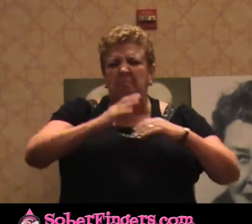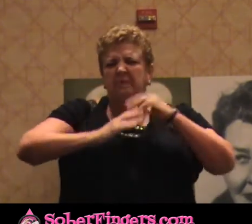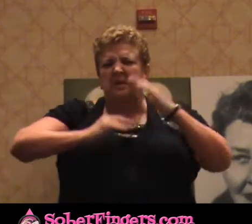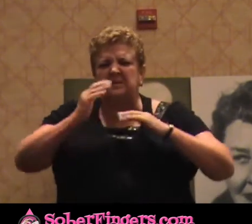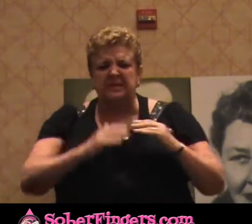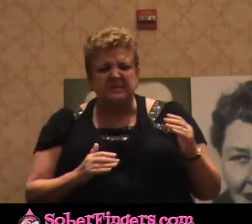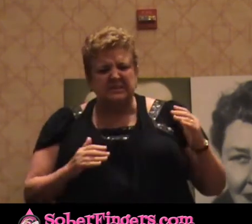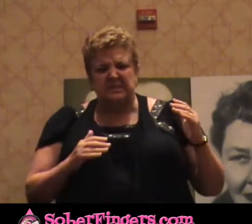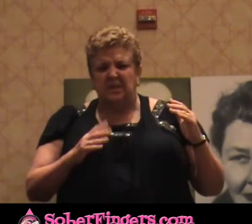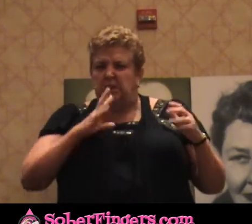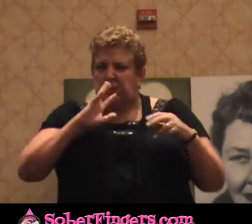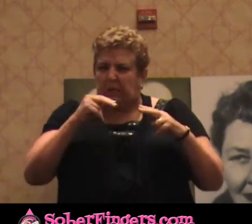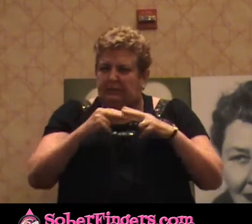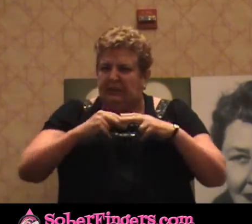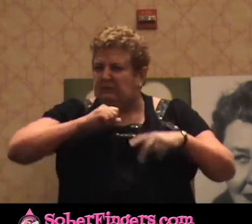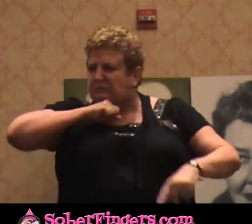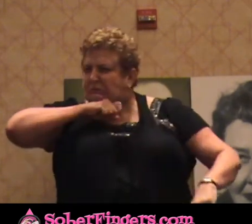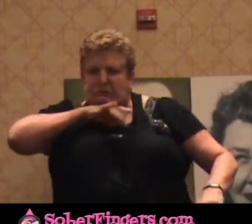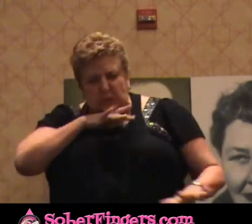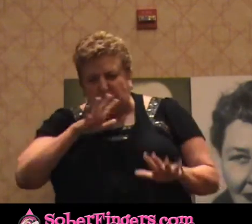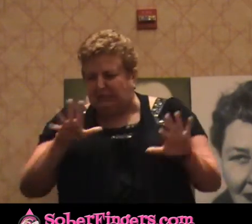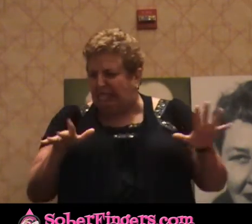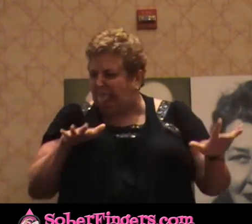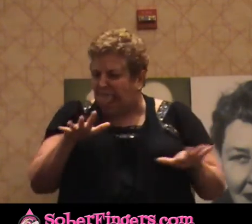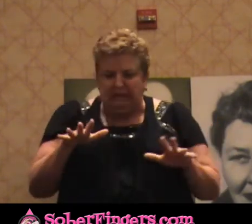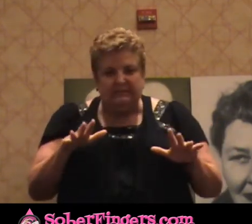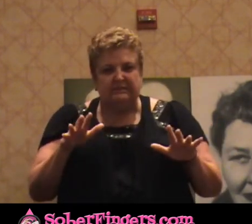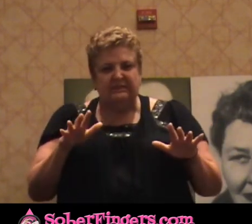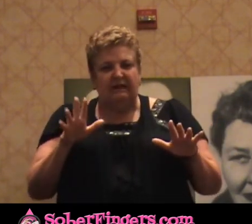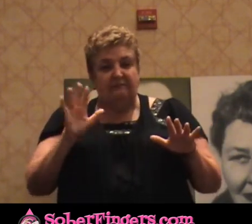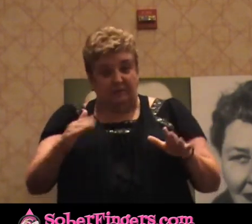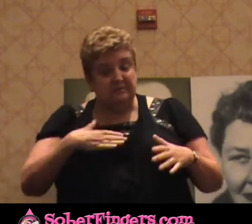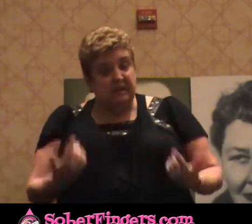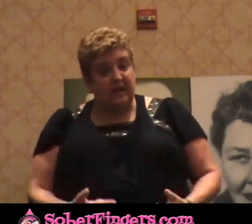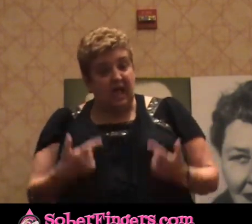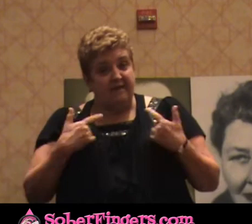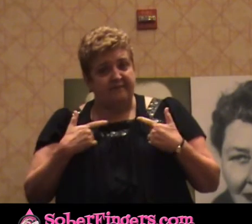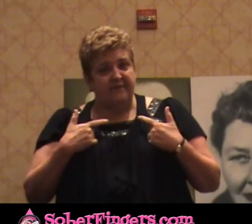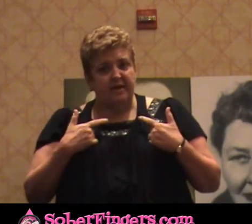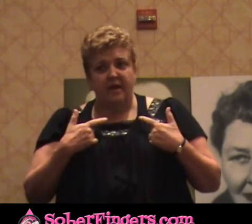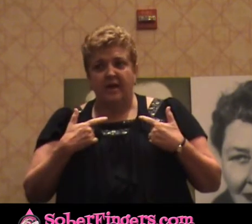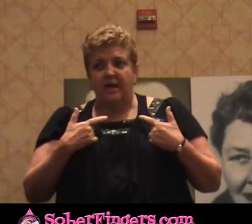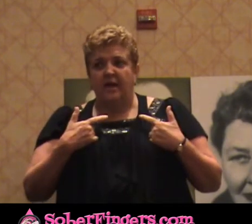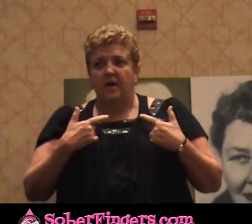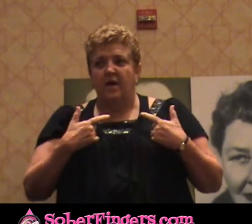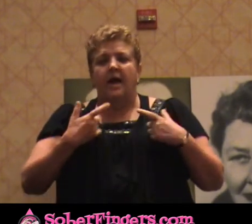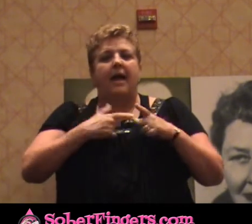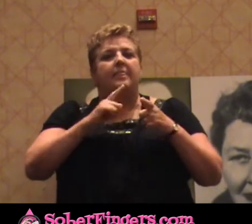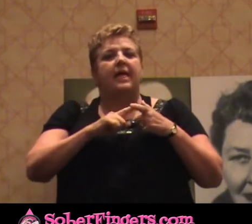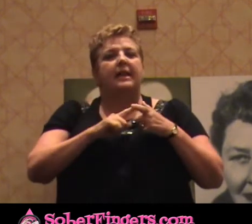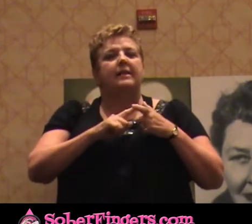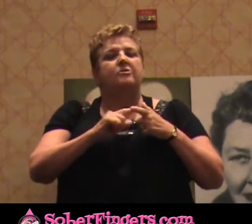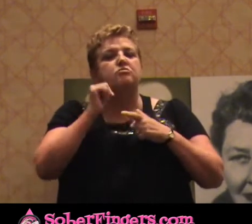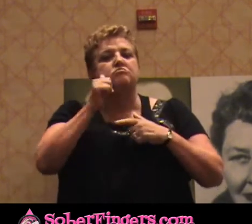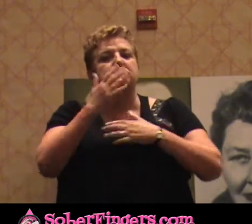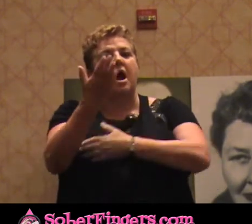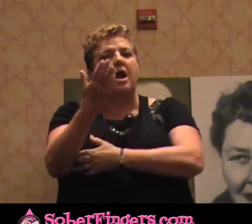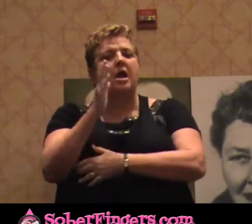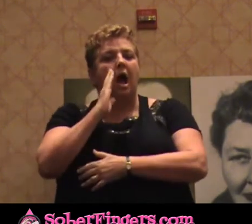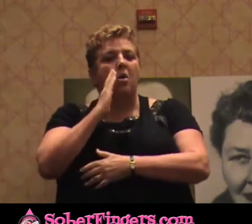This is my life. And at the same time, I put a uniform on, and I go to Catholic school. And I show up on Saturdays,